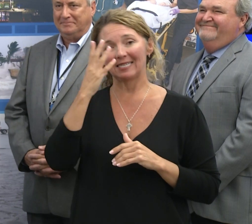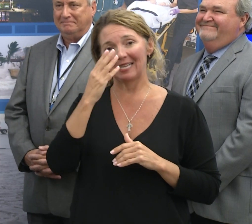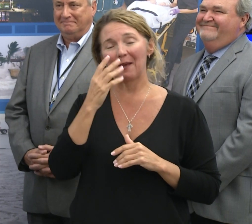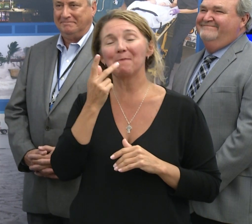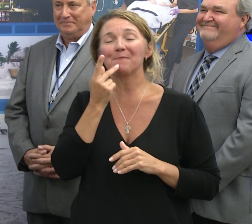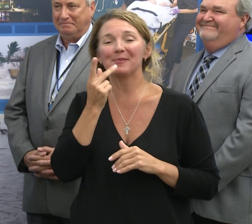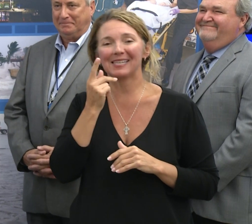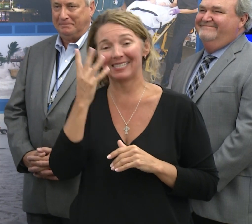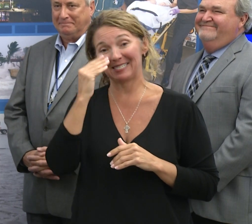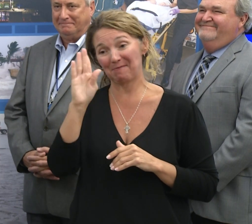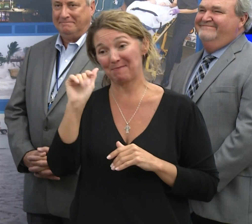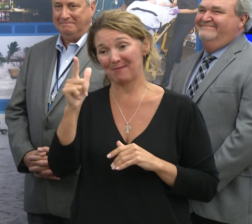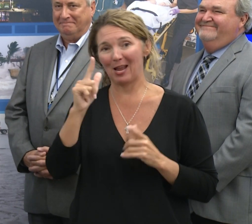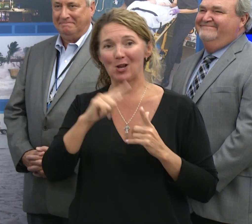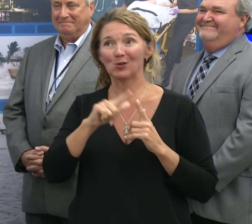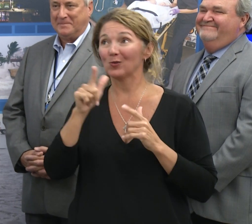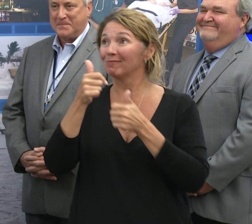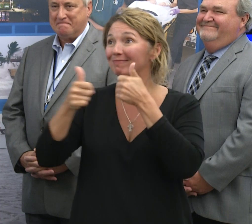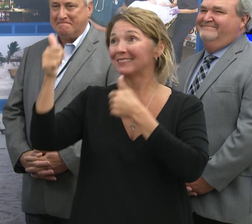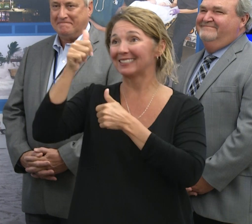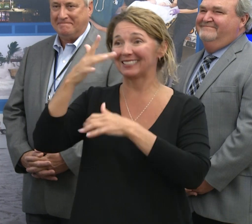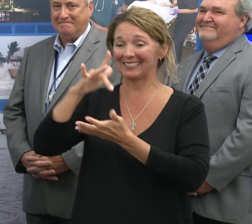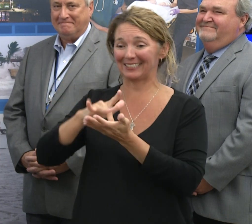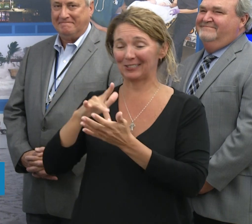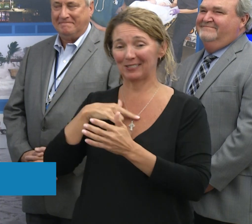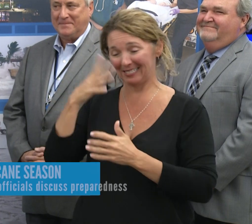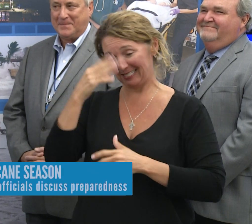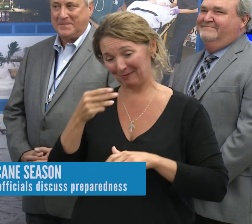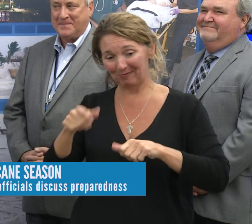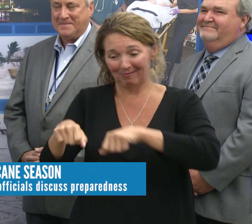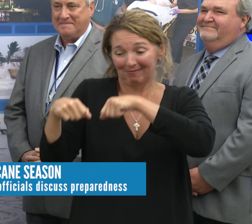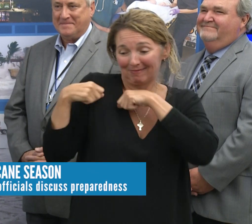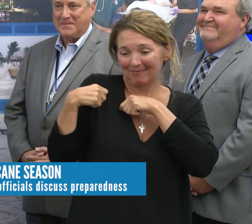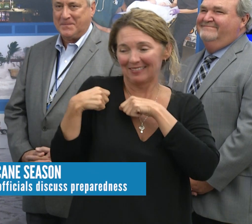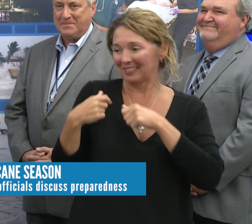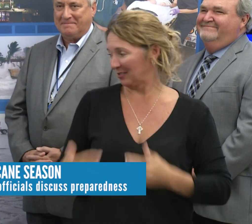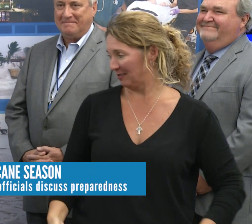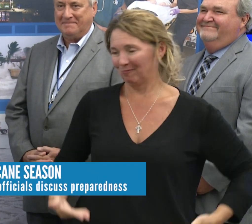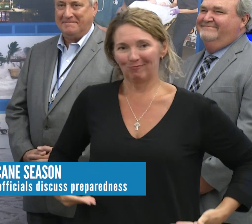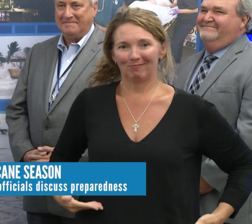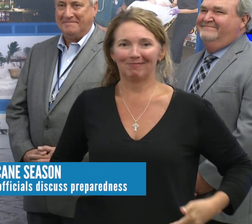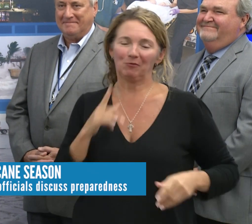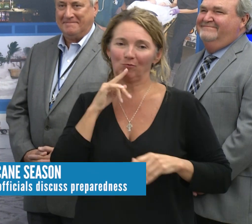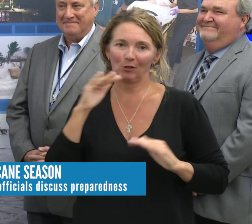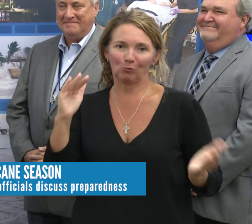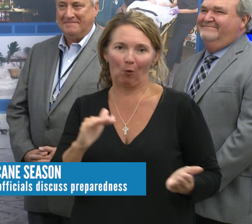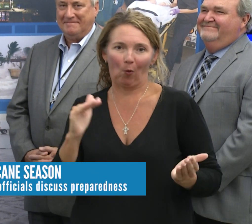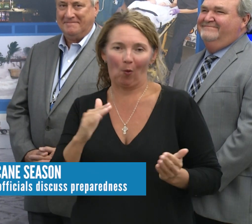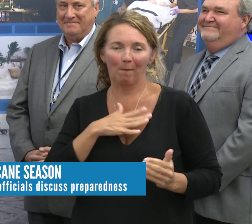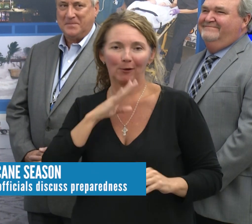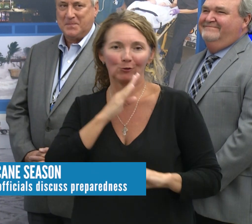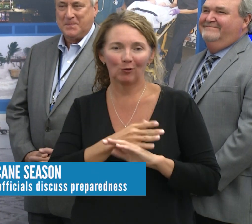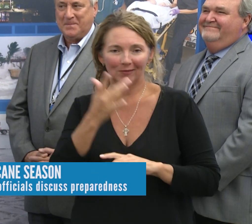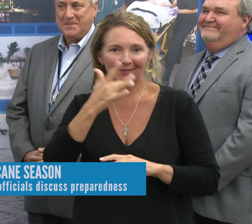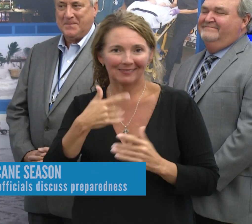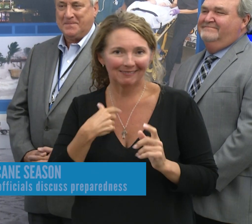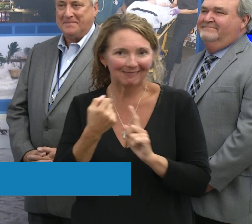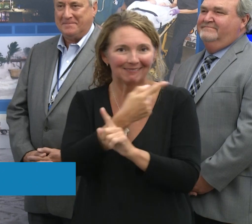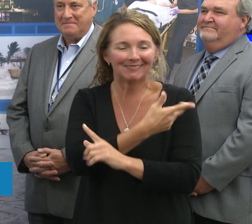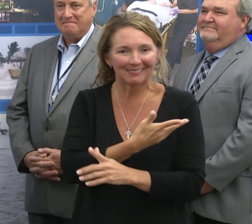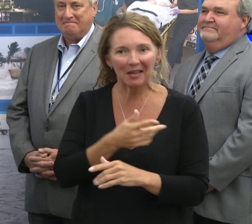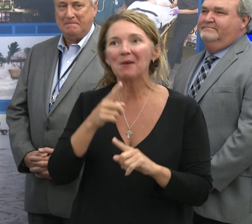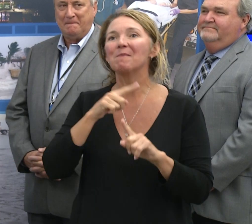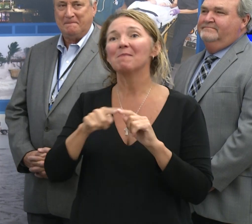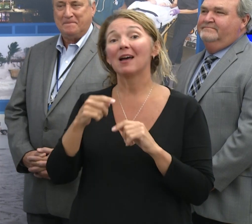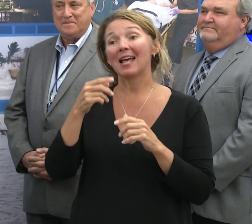to the command center, especially since it only came up to about here on me. And then in the one hour of sleep that I got